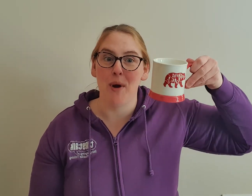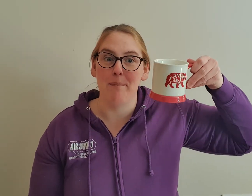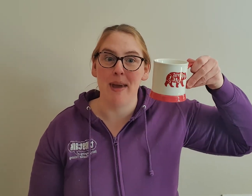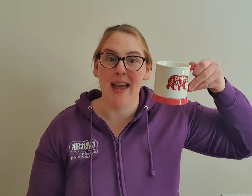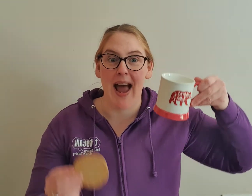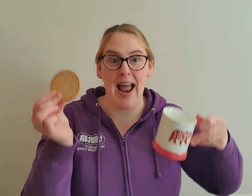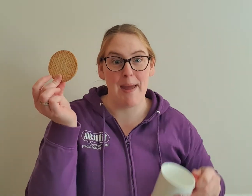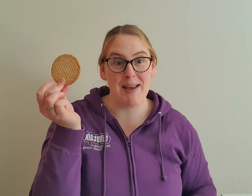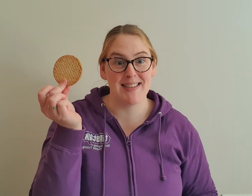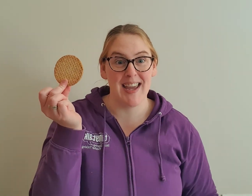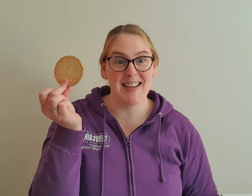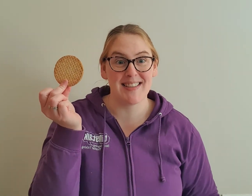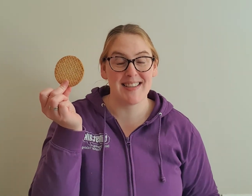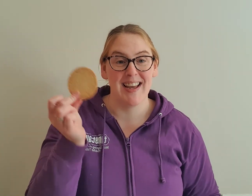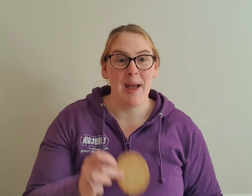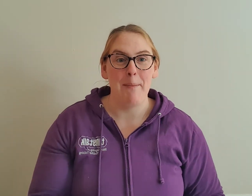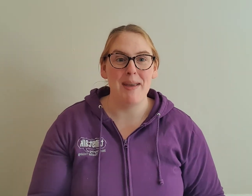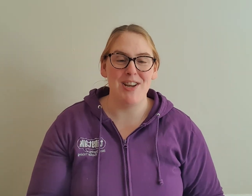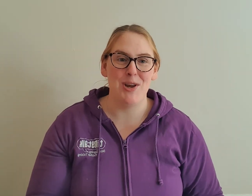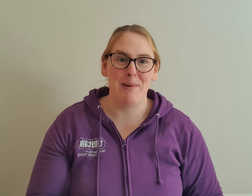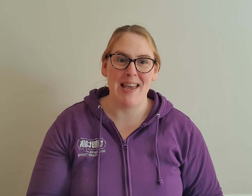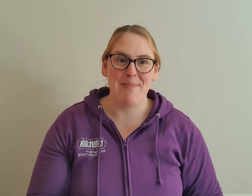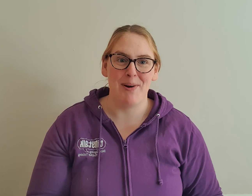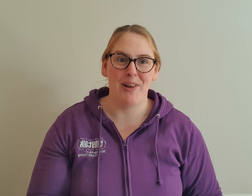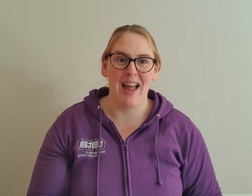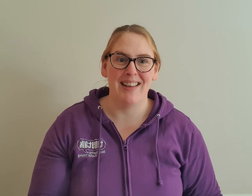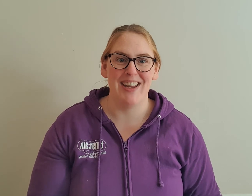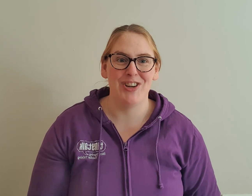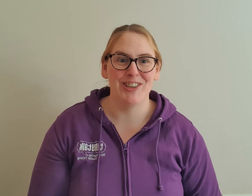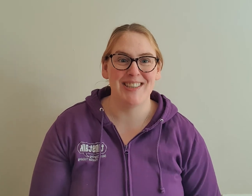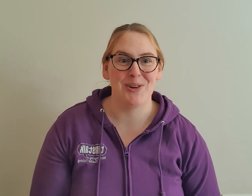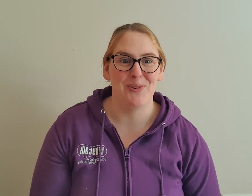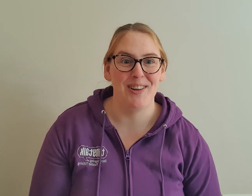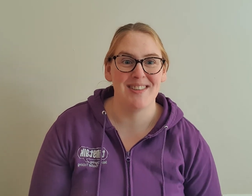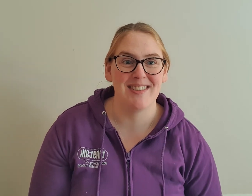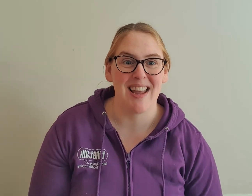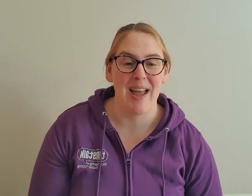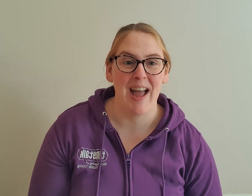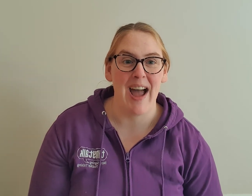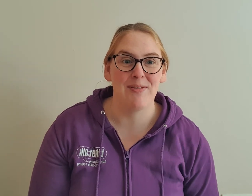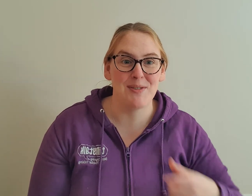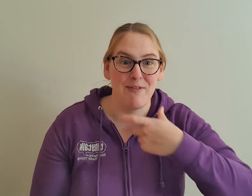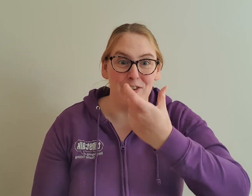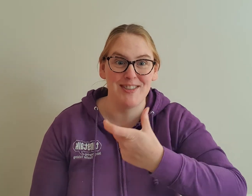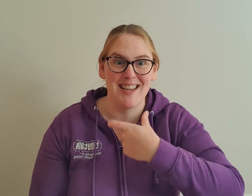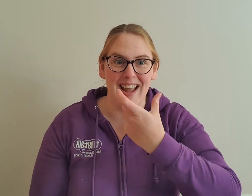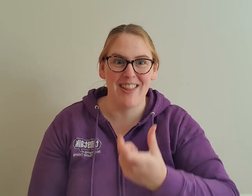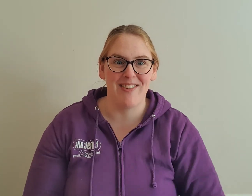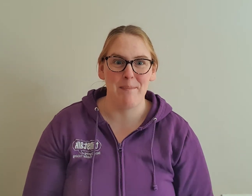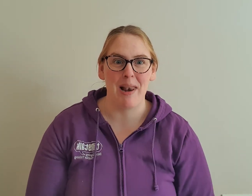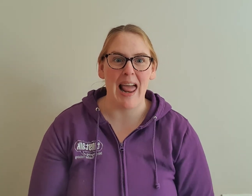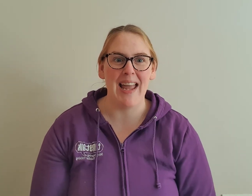on me and a biscuit, meet new people and let your little ones have some fun together and play.